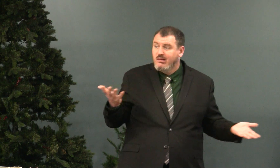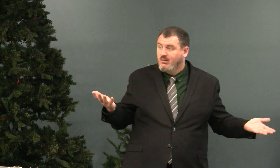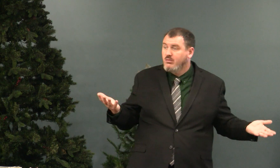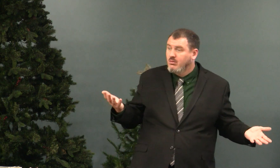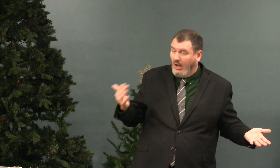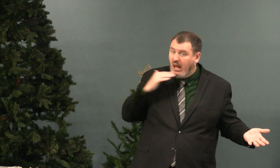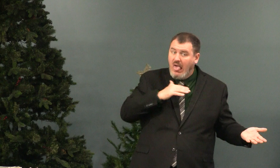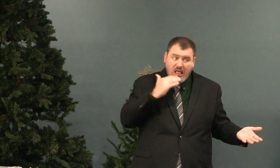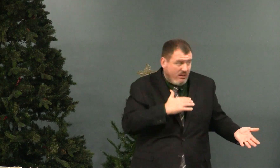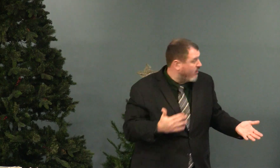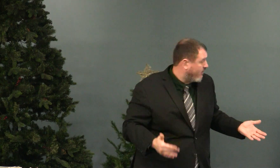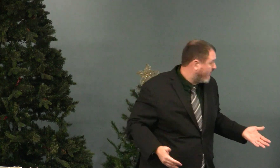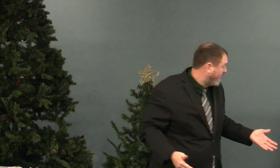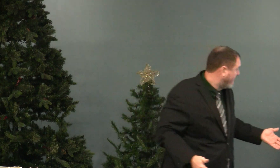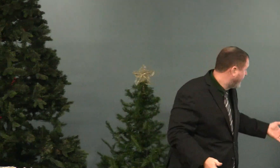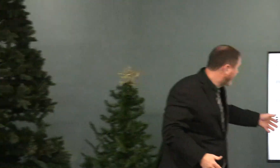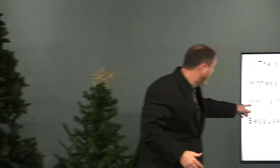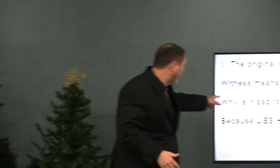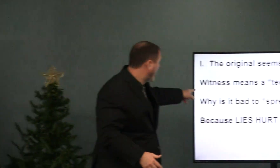Lying. It's a lie.